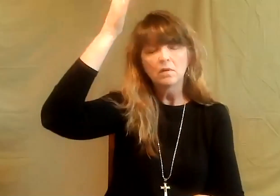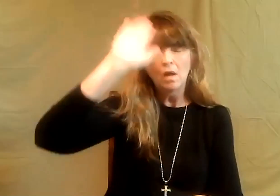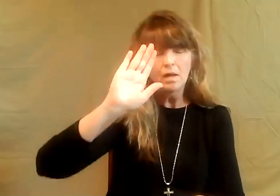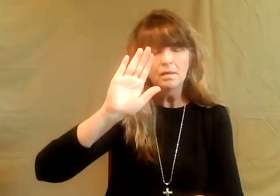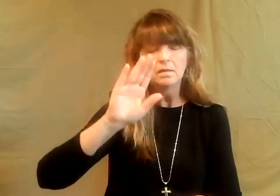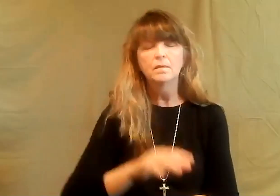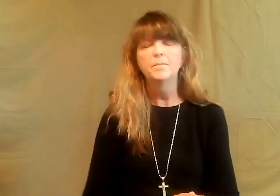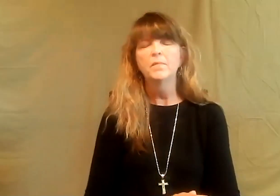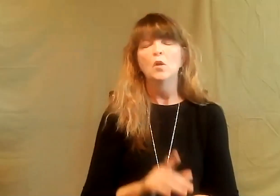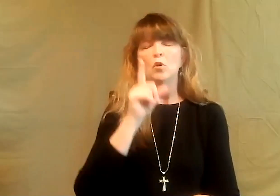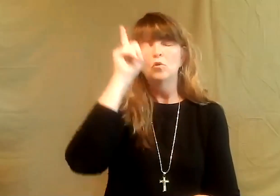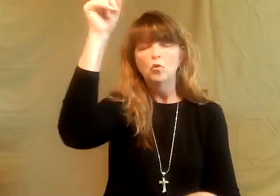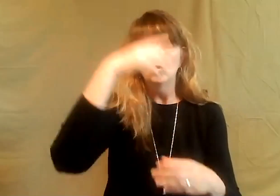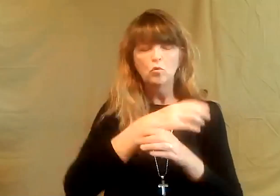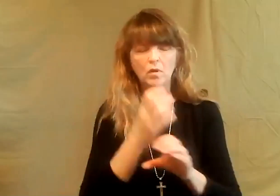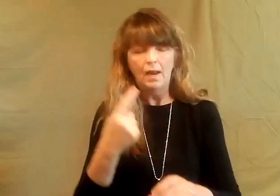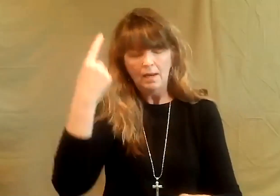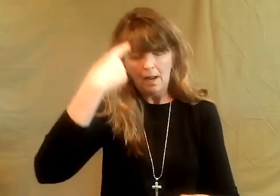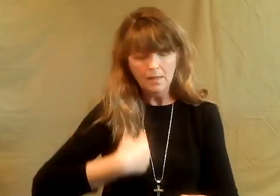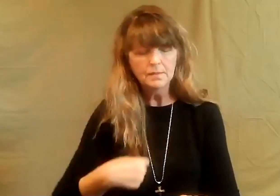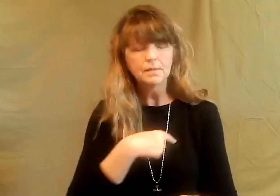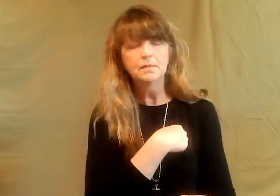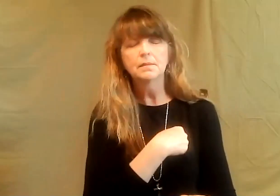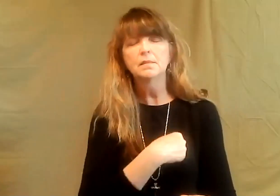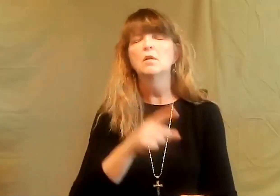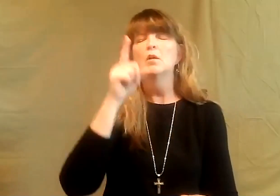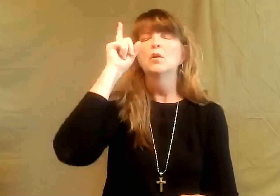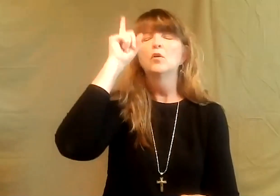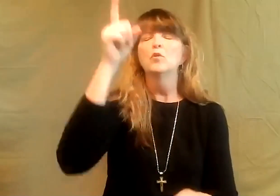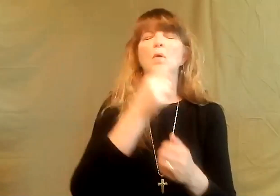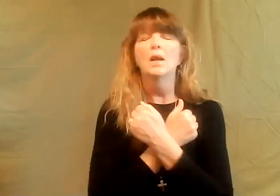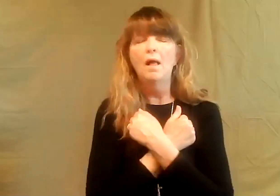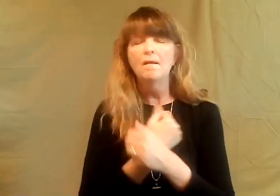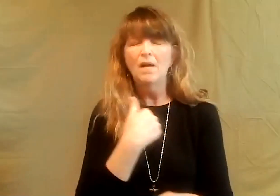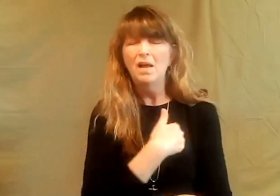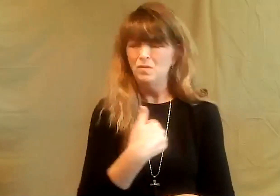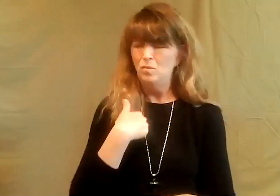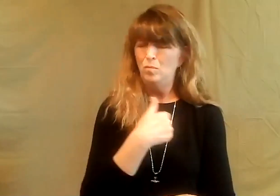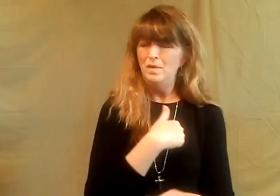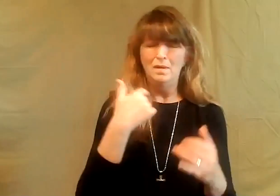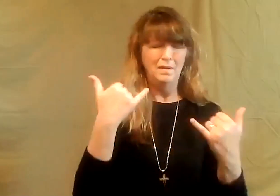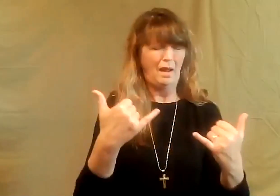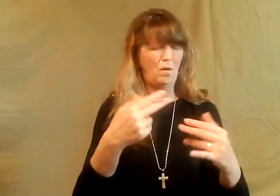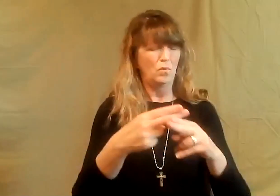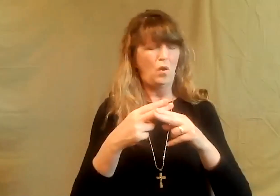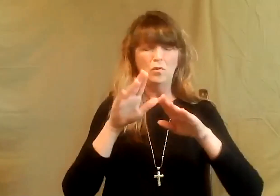Help us to look at ourselves as your child. Help us to remember that you created us. That you love us.